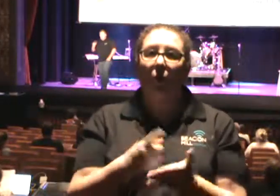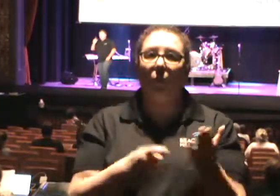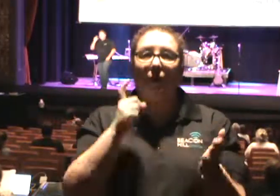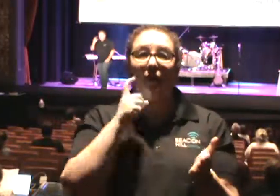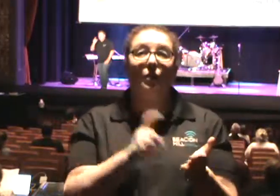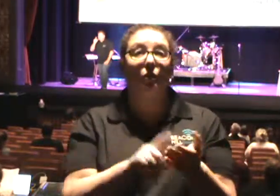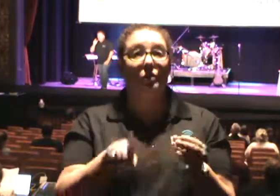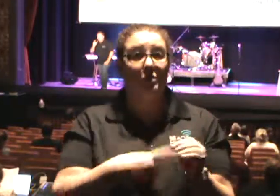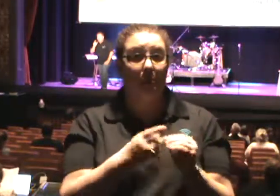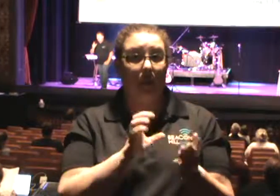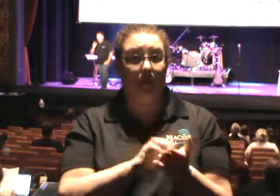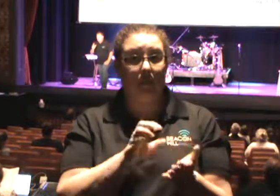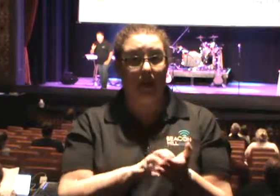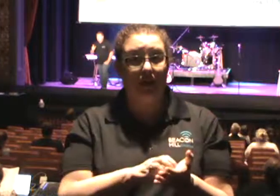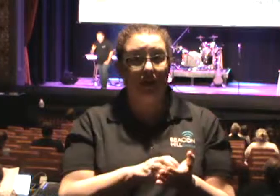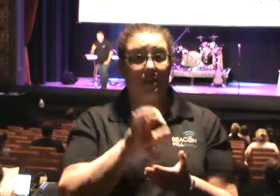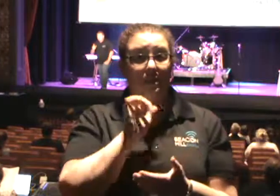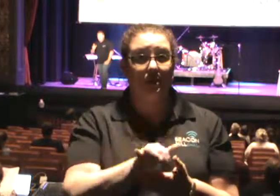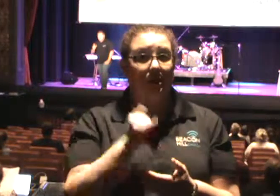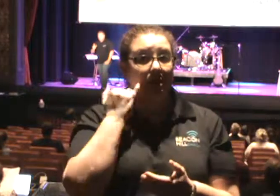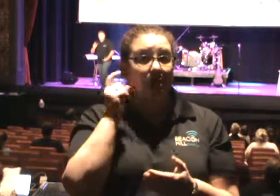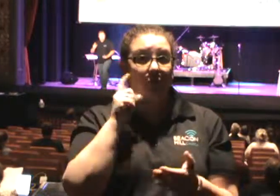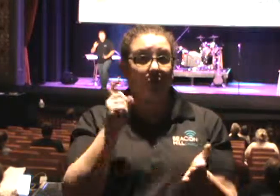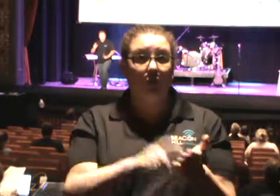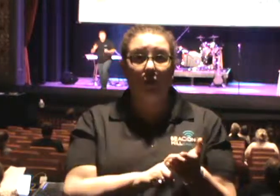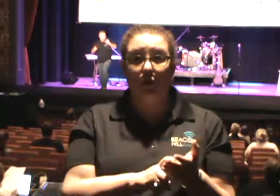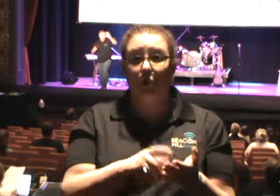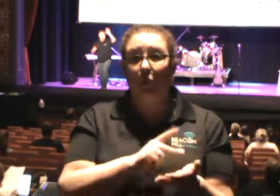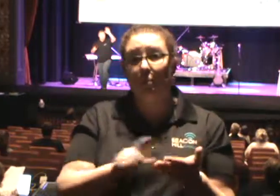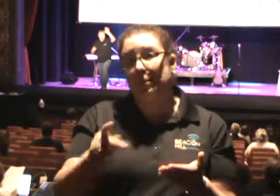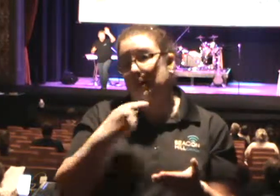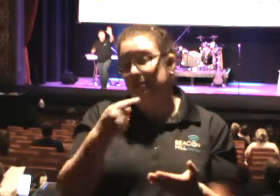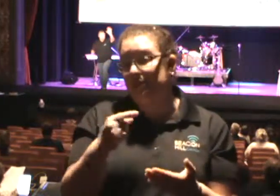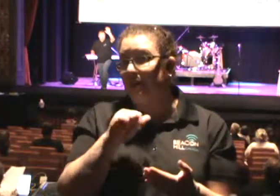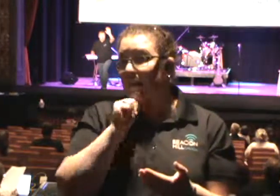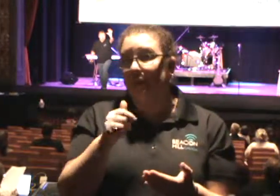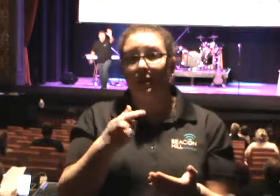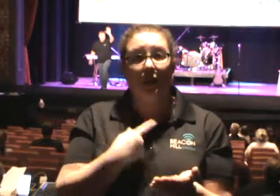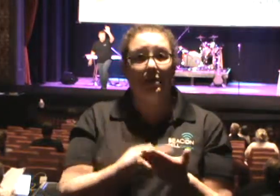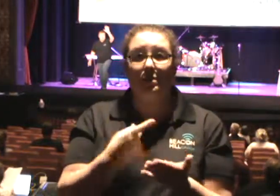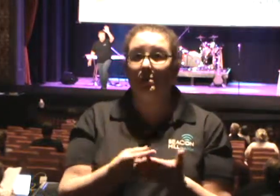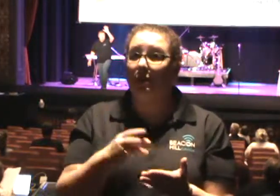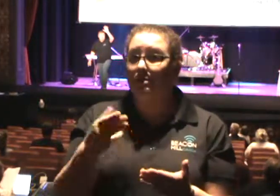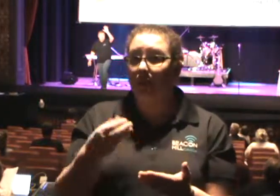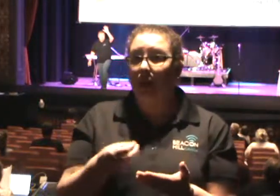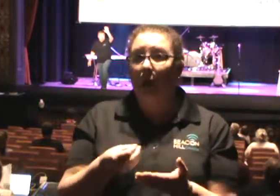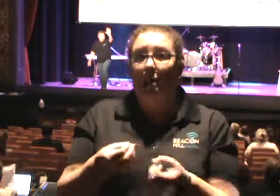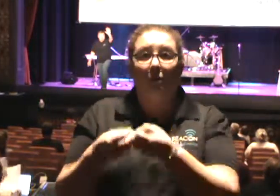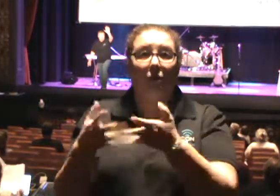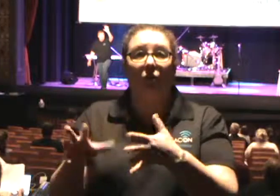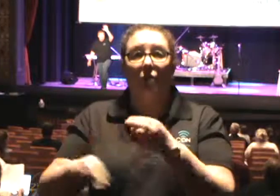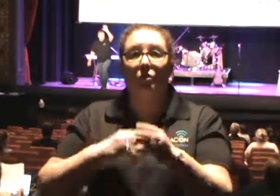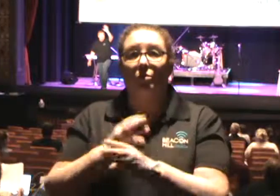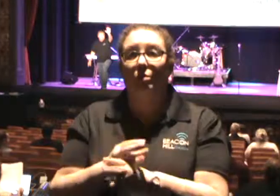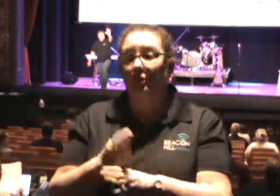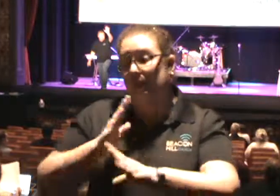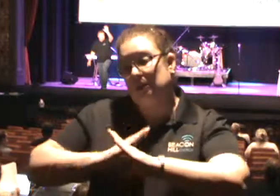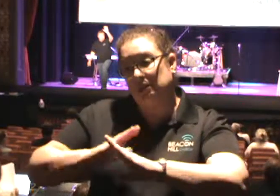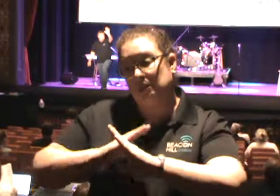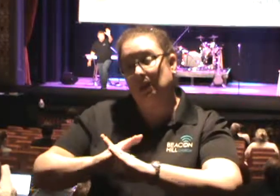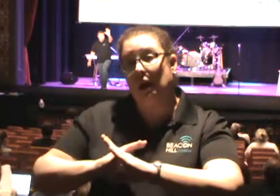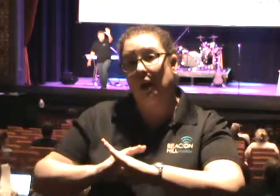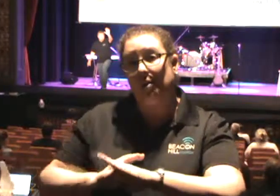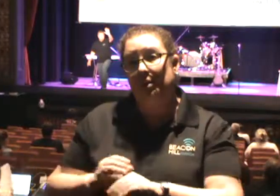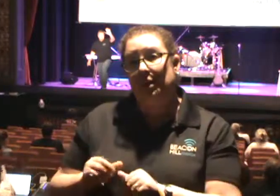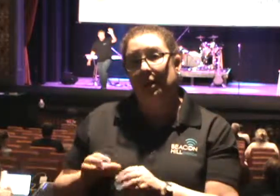this. If you look at what Paul is saying, he's not talking about the lost world out there that's going to hinder the advancement